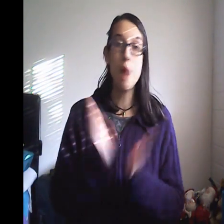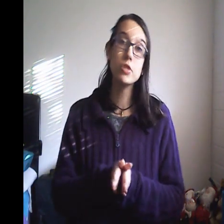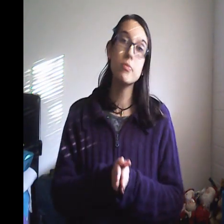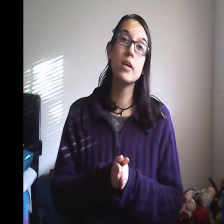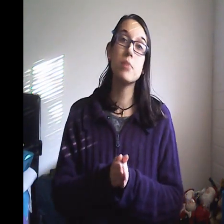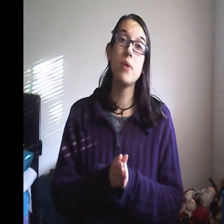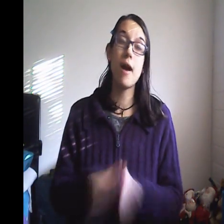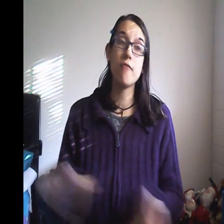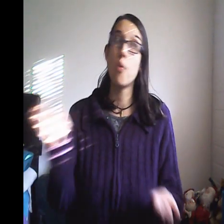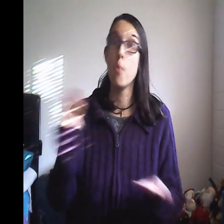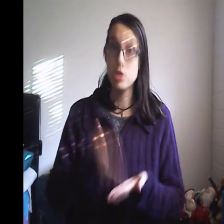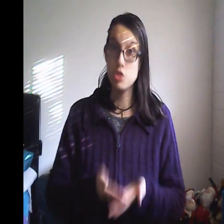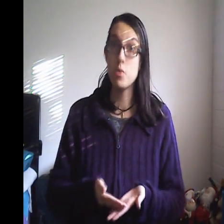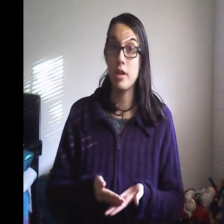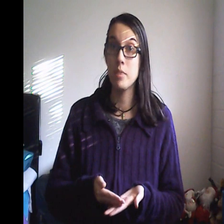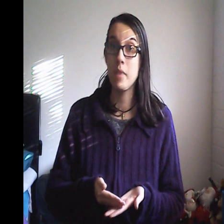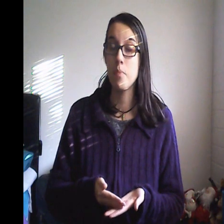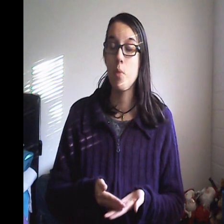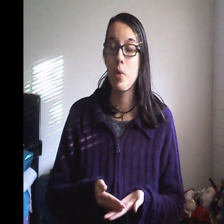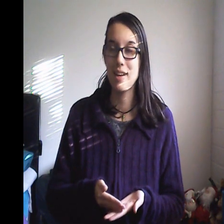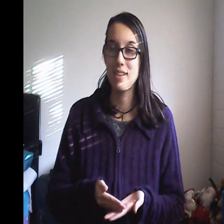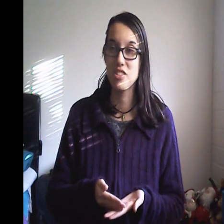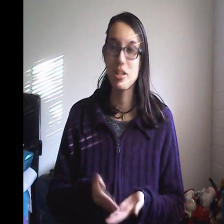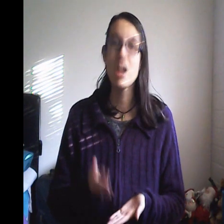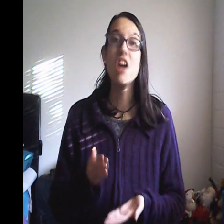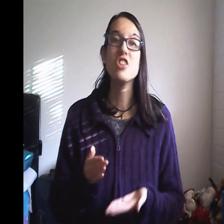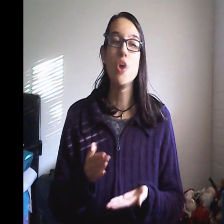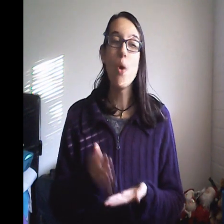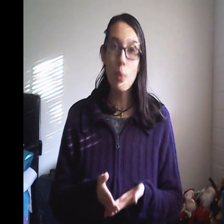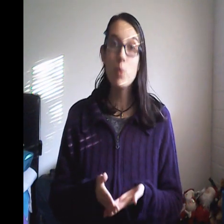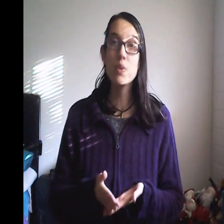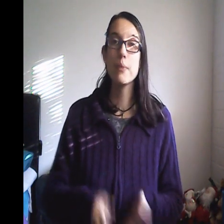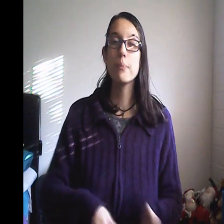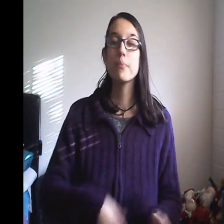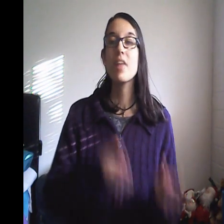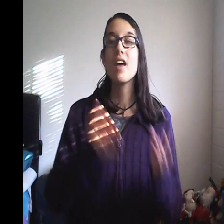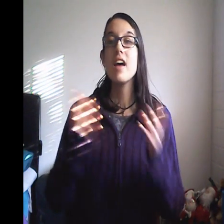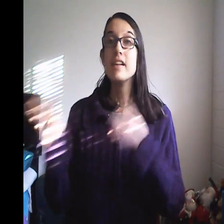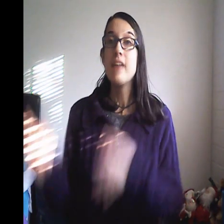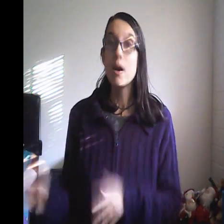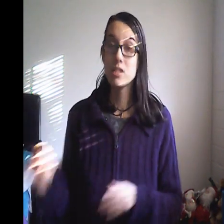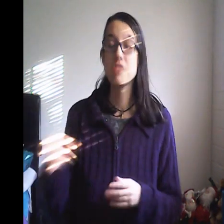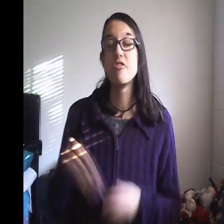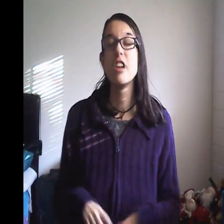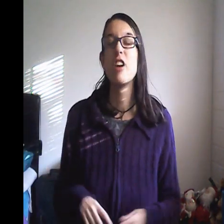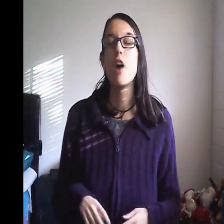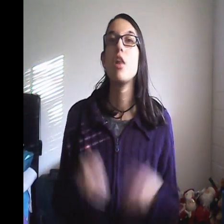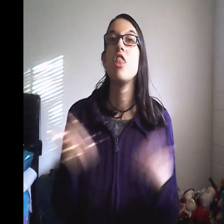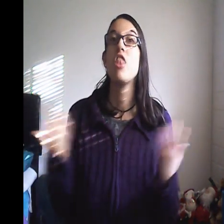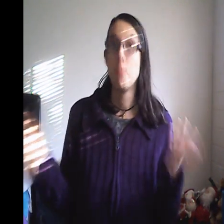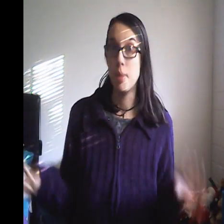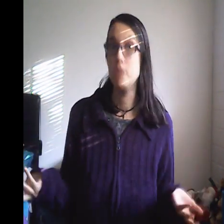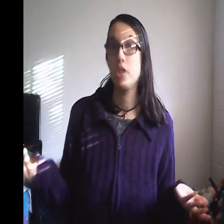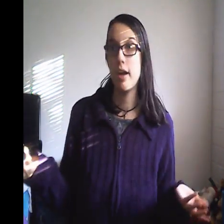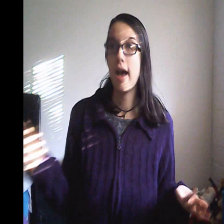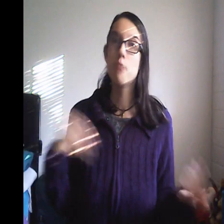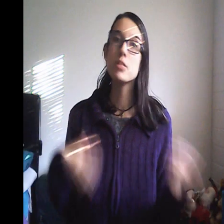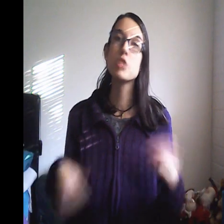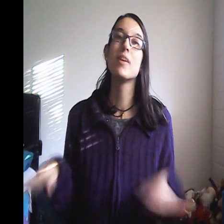you have, what you want your makeup organizer to hold, now let's figure out the budget. How much money do you